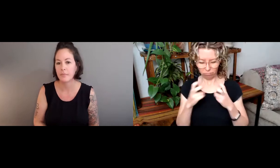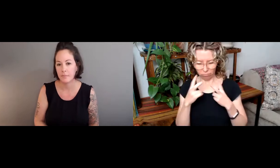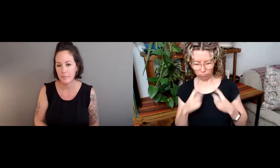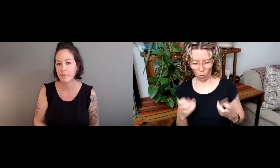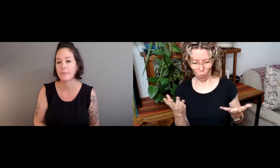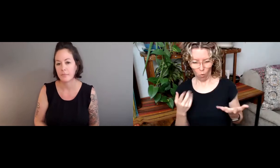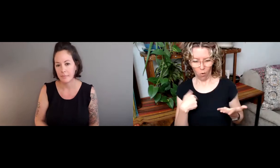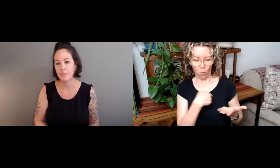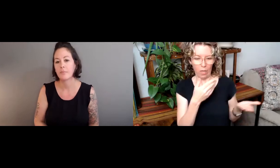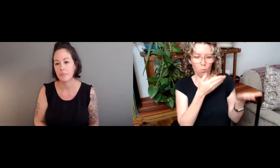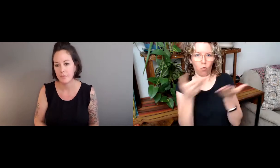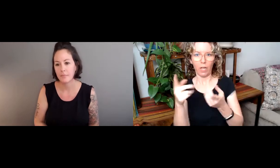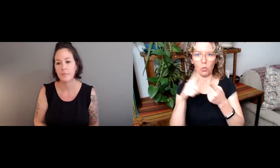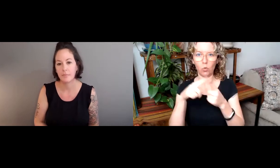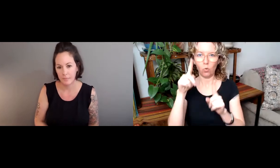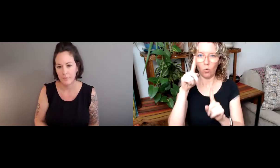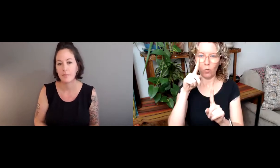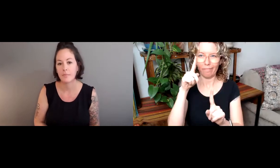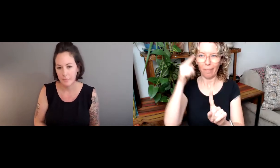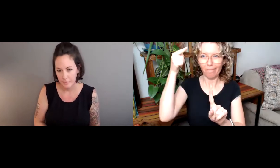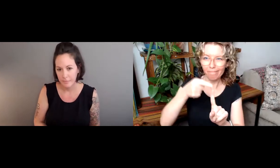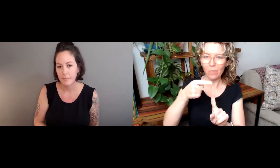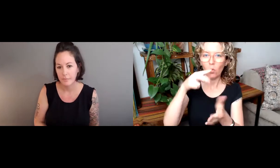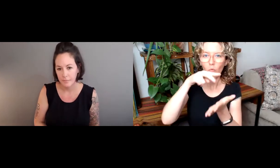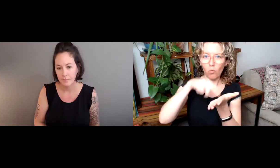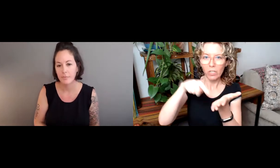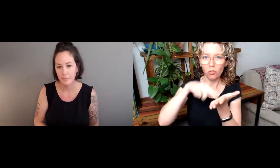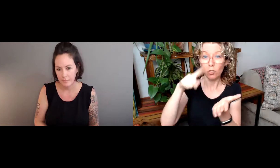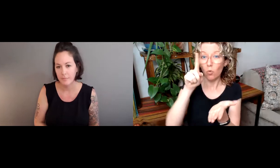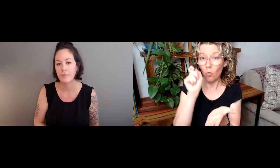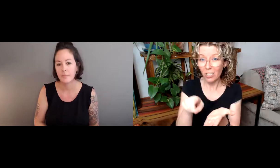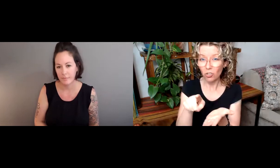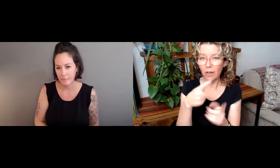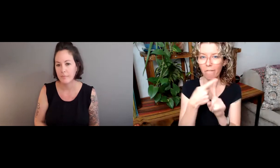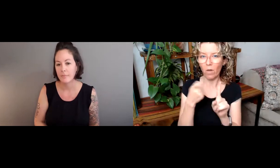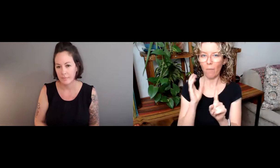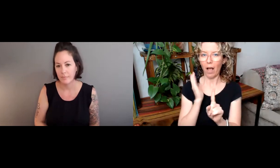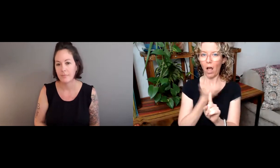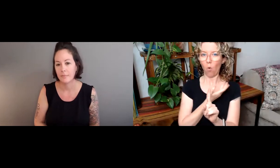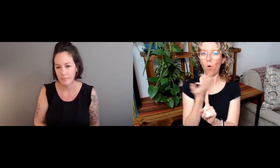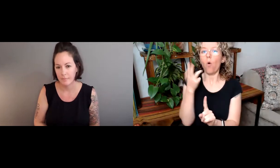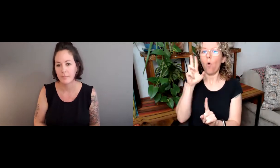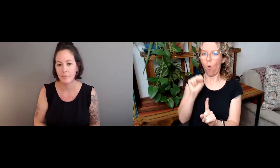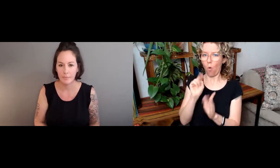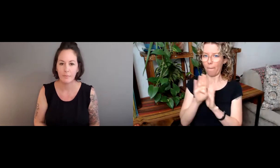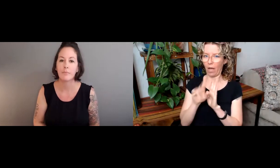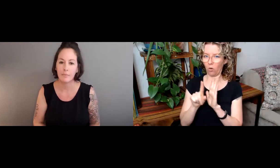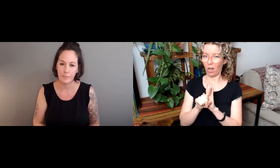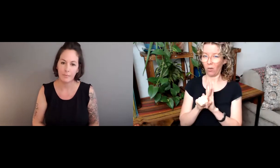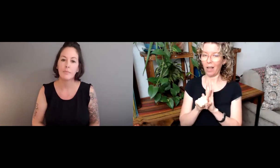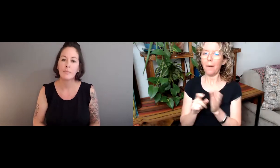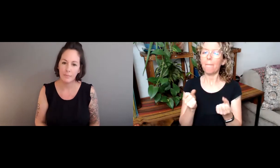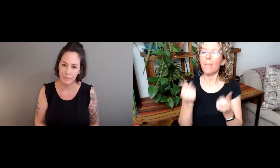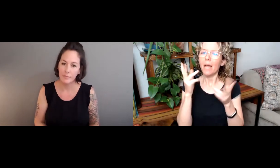that define who we are and then having that introspection as to who we are and what we bring to the research question